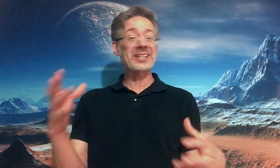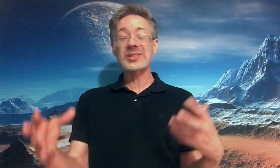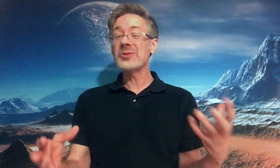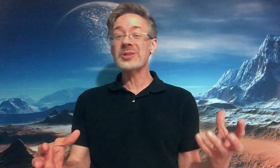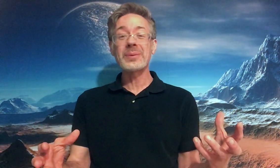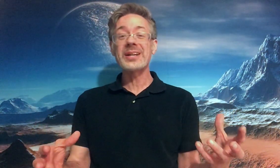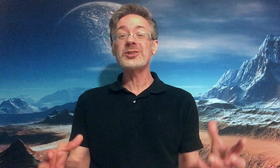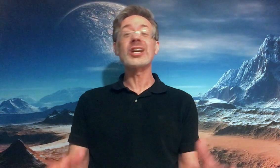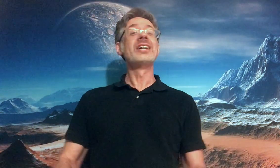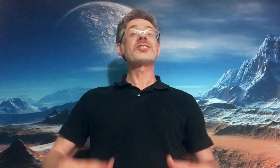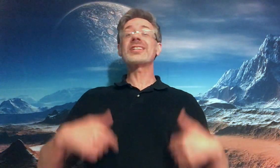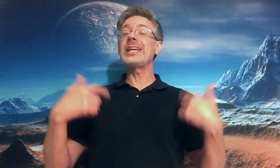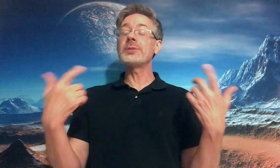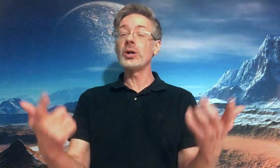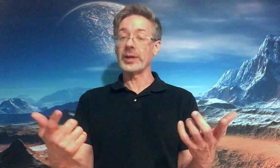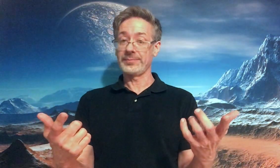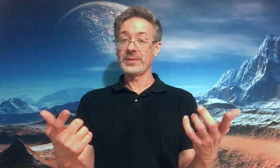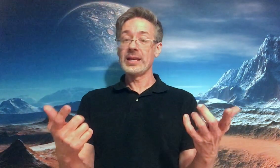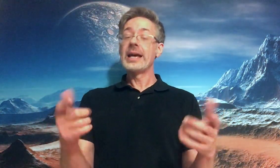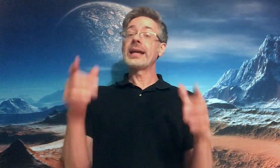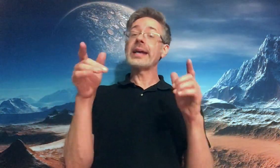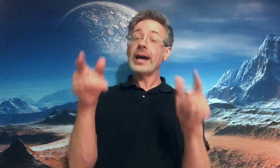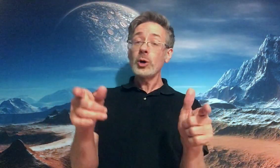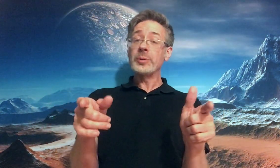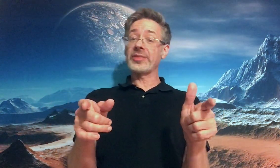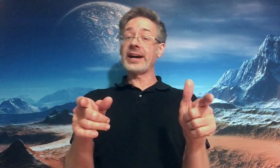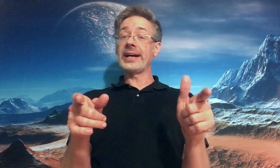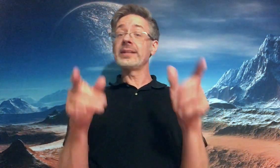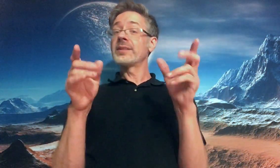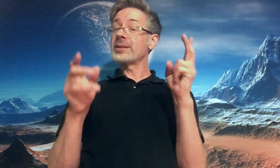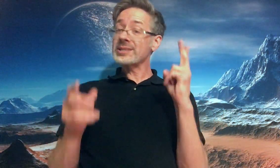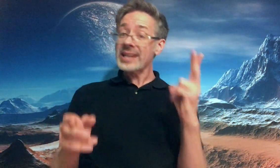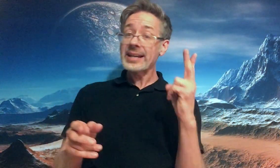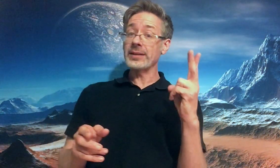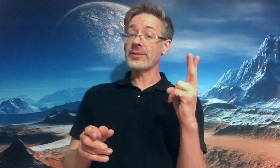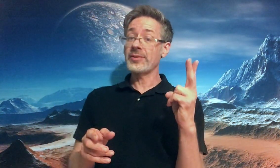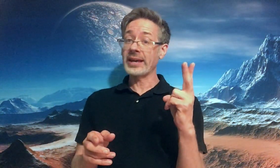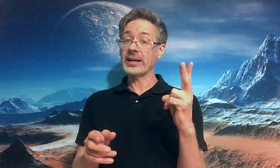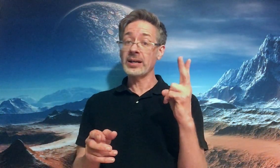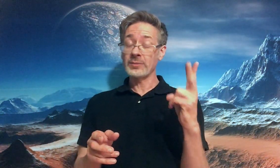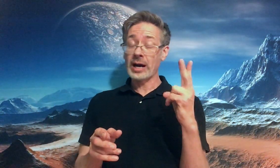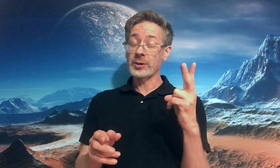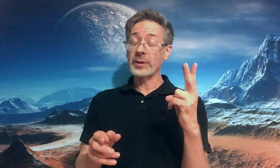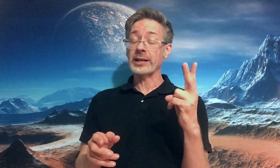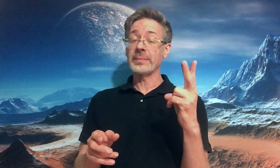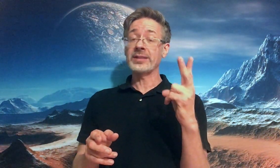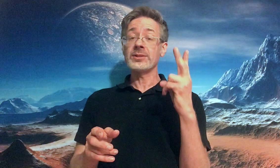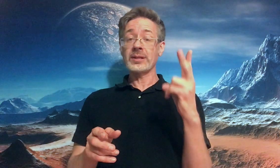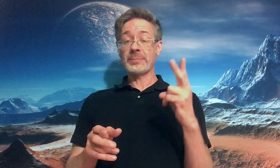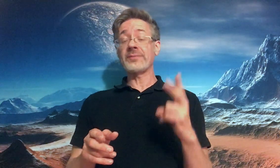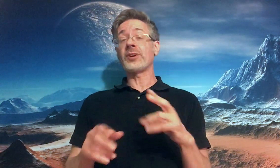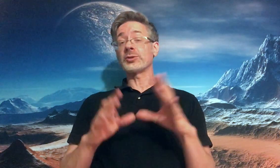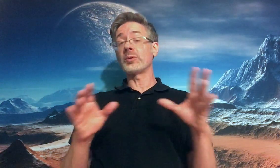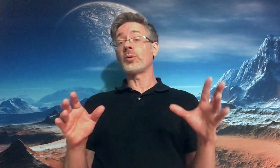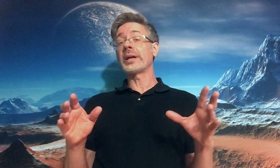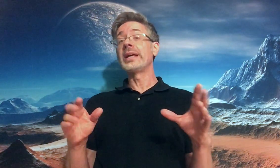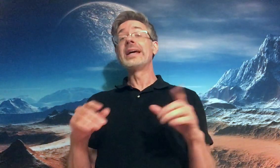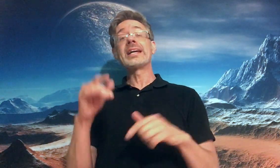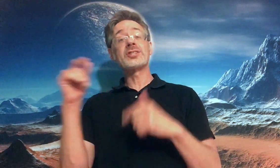excuse to binge. Just keep going. And to help with that, the second thing I would recommend, a pitfall to avoid, is